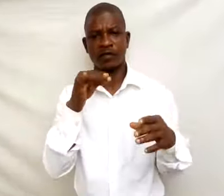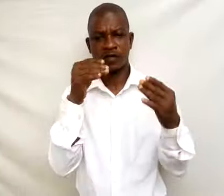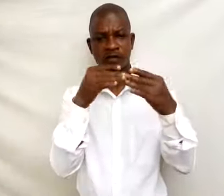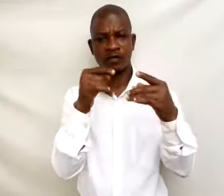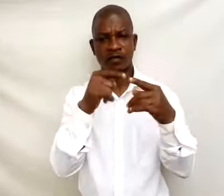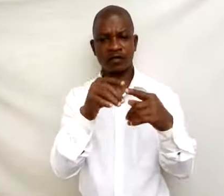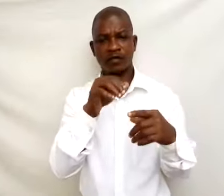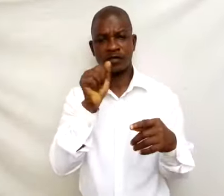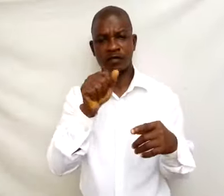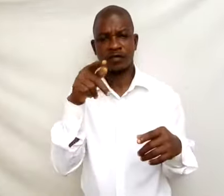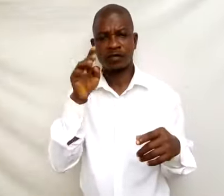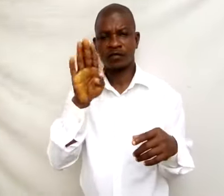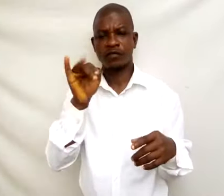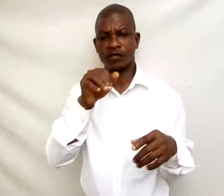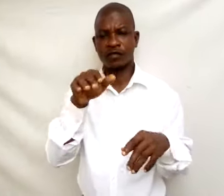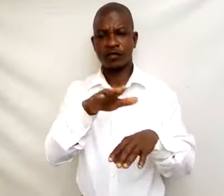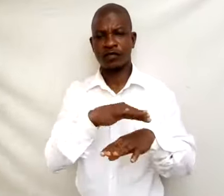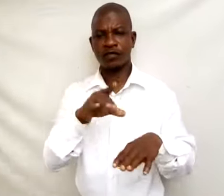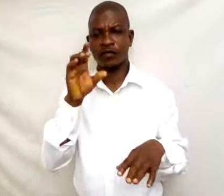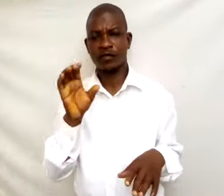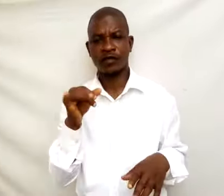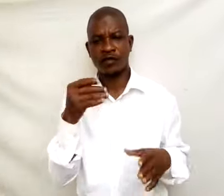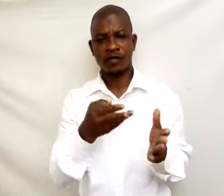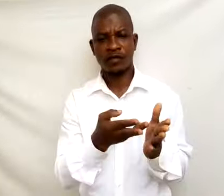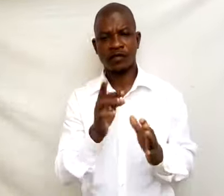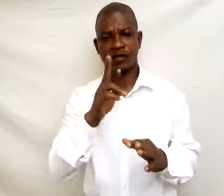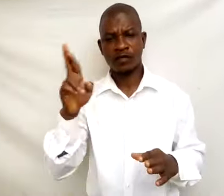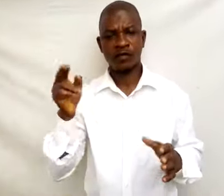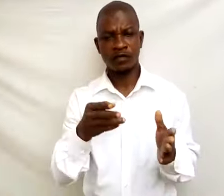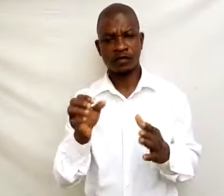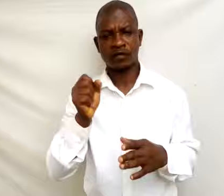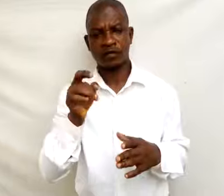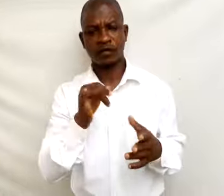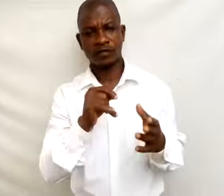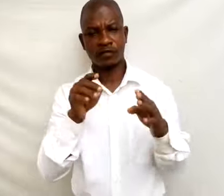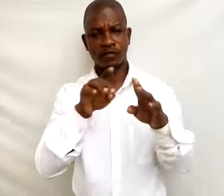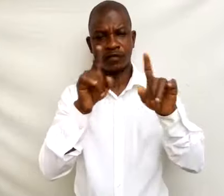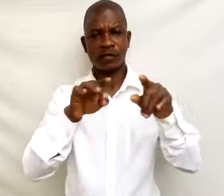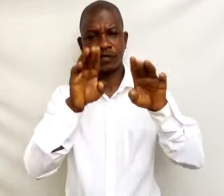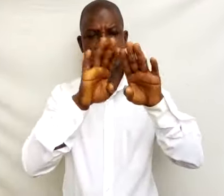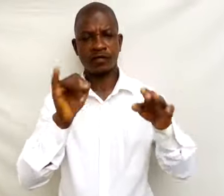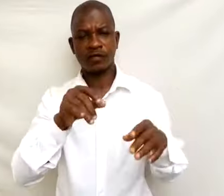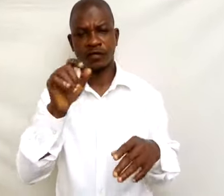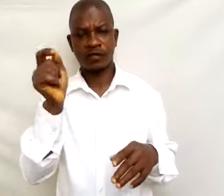A B of C. The right hand side now bracket open A star B bracket closed